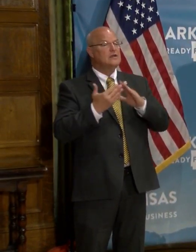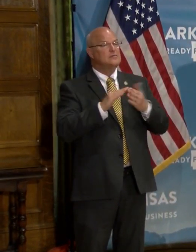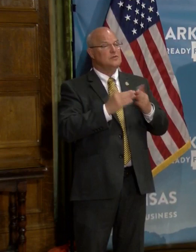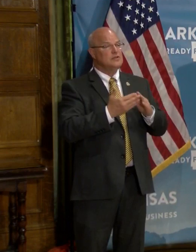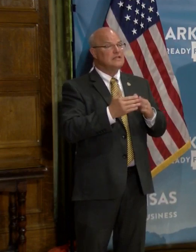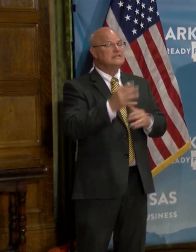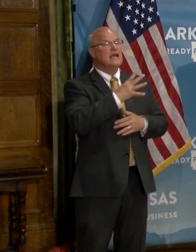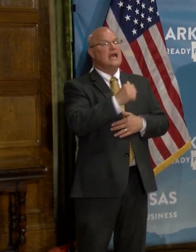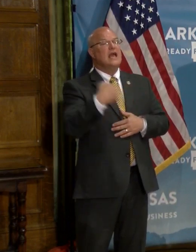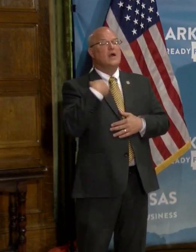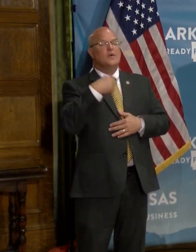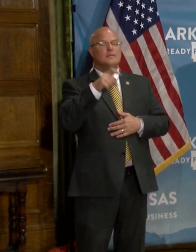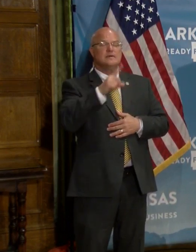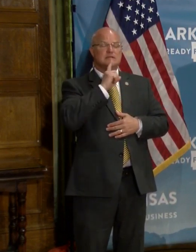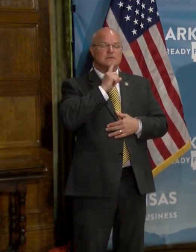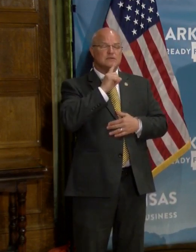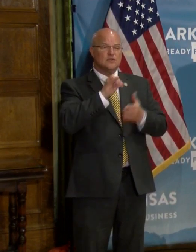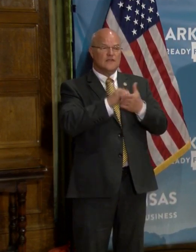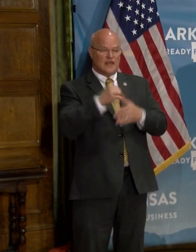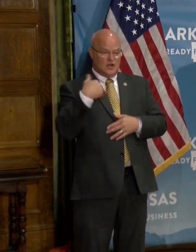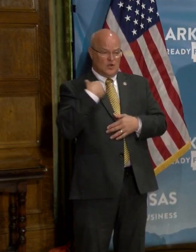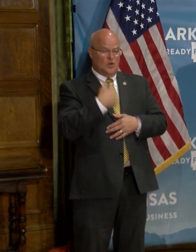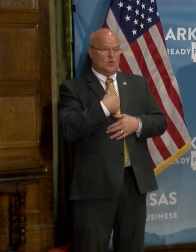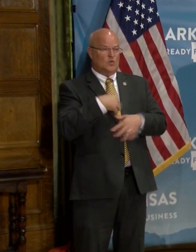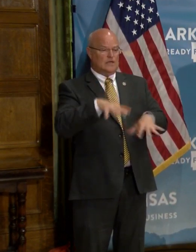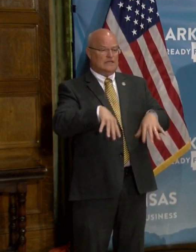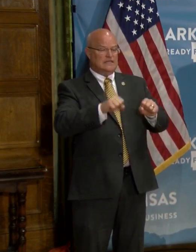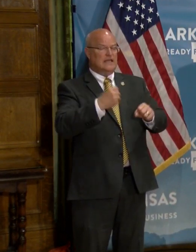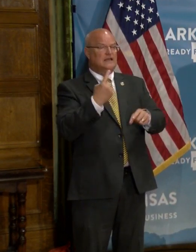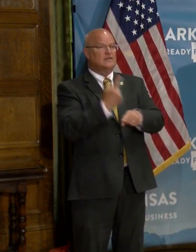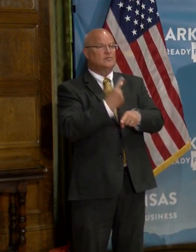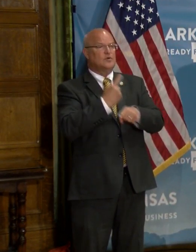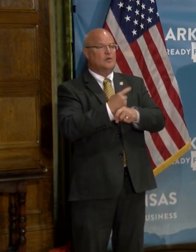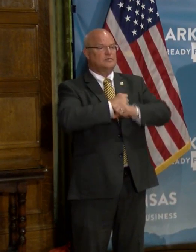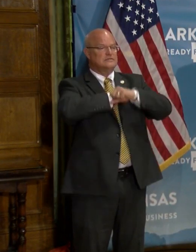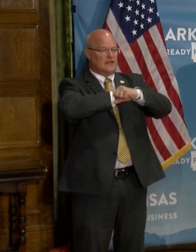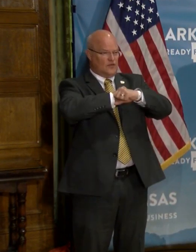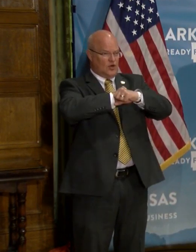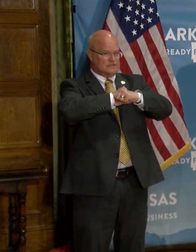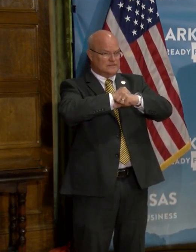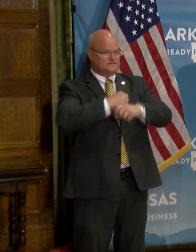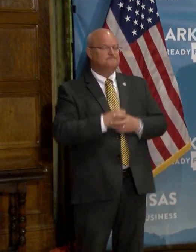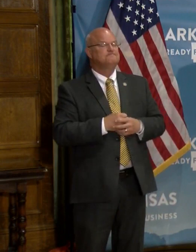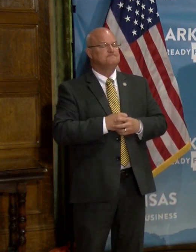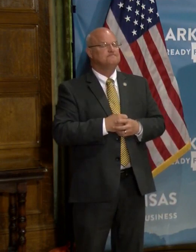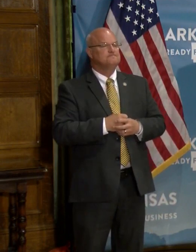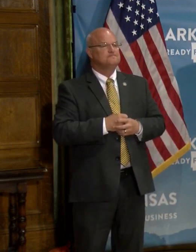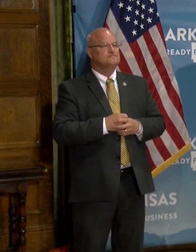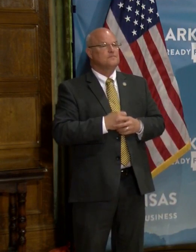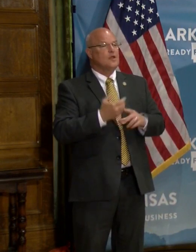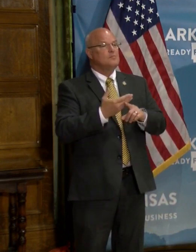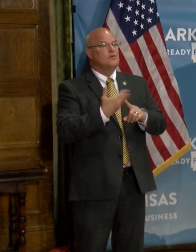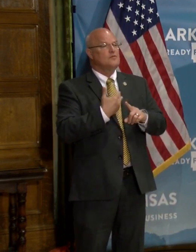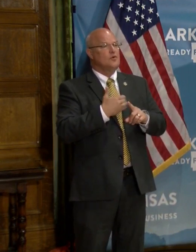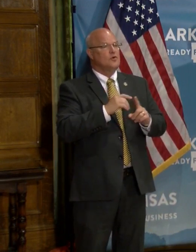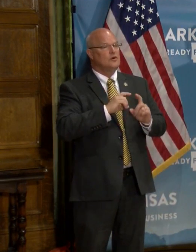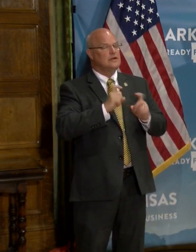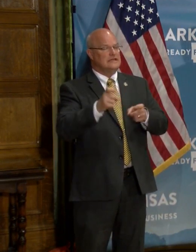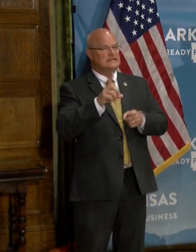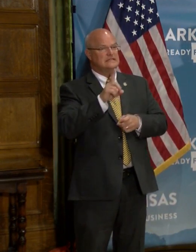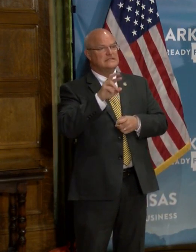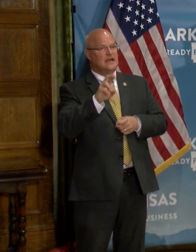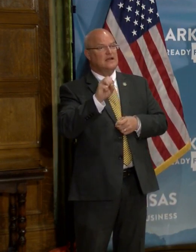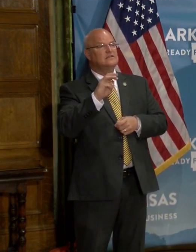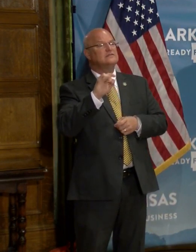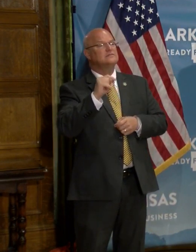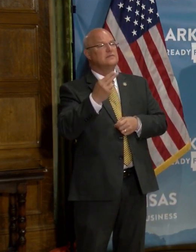and we got to make sure that we, uh, take the proper safeguards. And then before I turn it over to Dr. Smith, I did want to